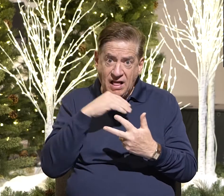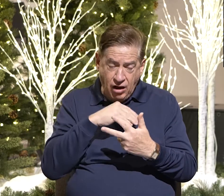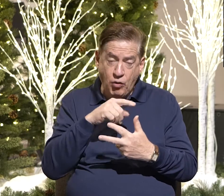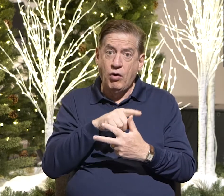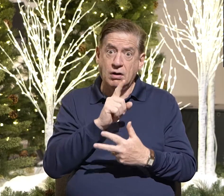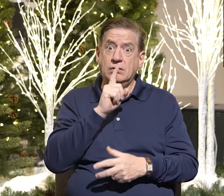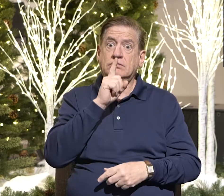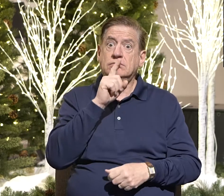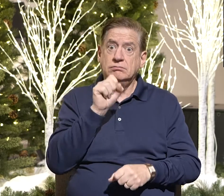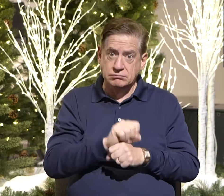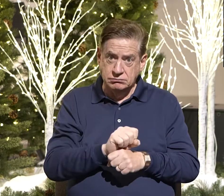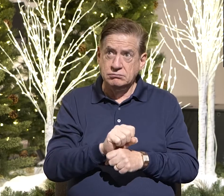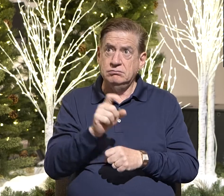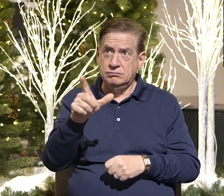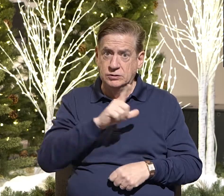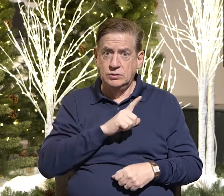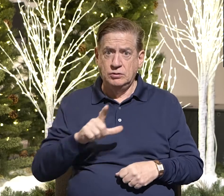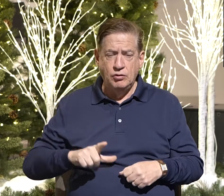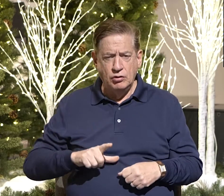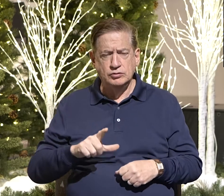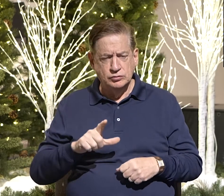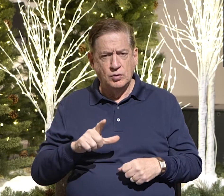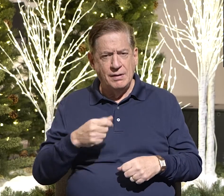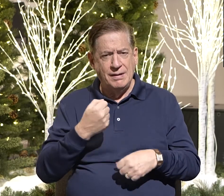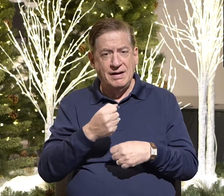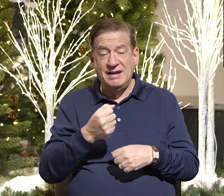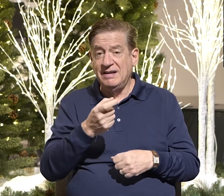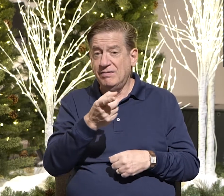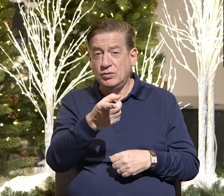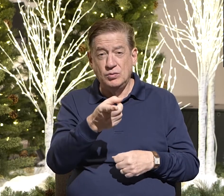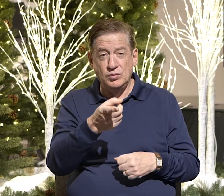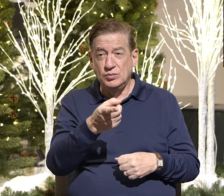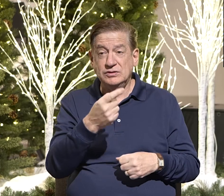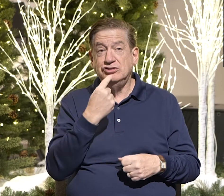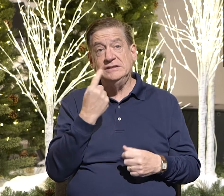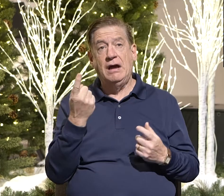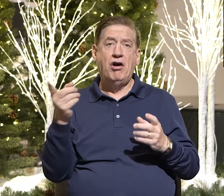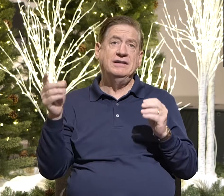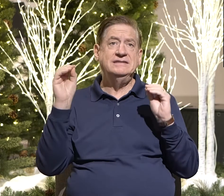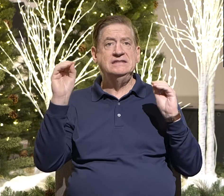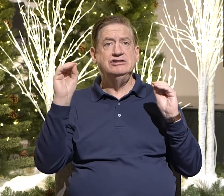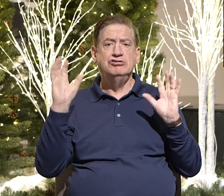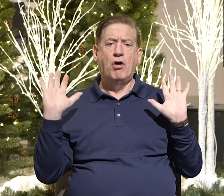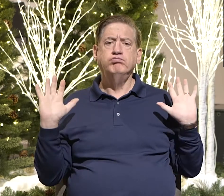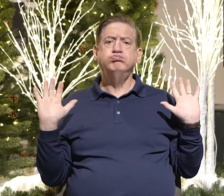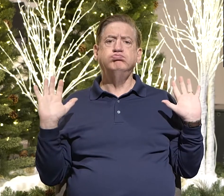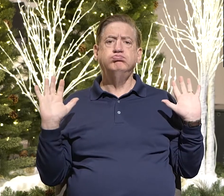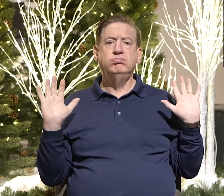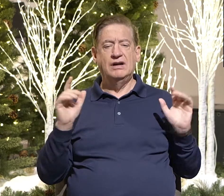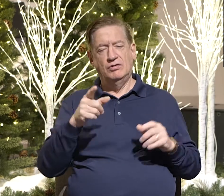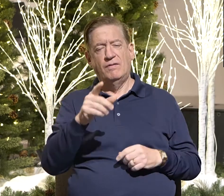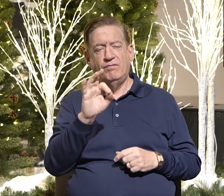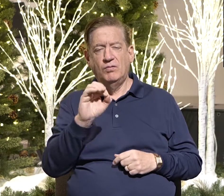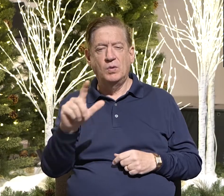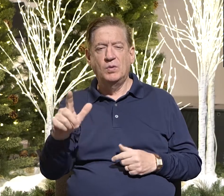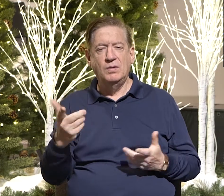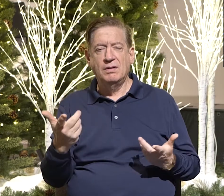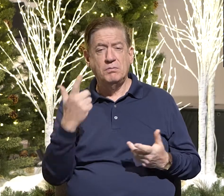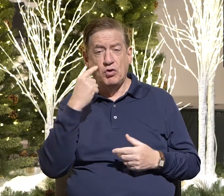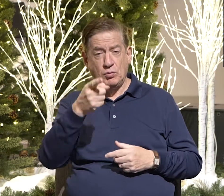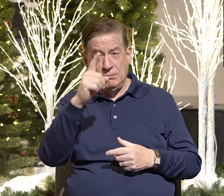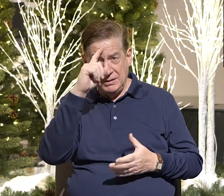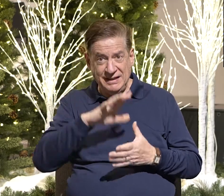And so to say he's a good teacher makes you a fool because you're believing either a liar or a lunatic.